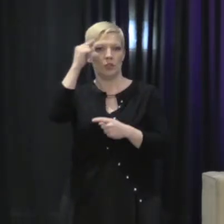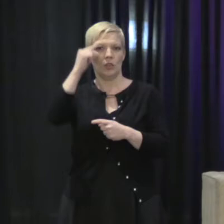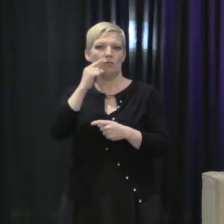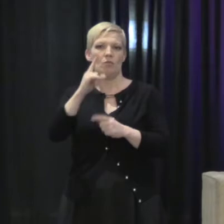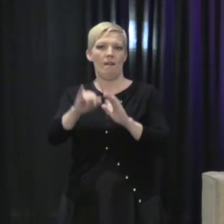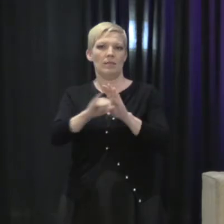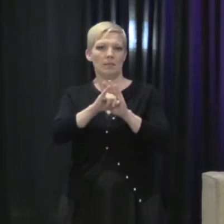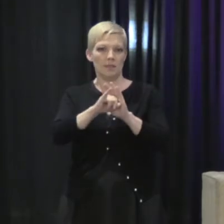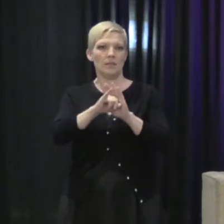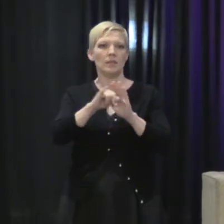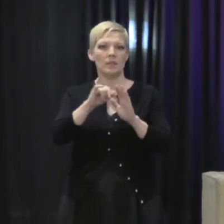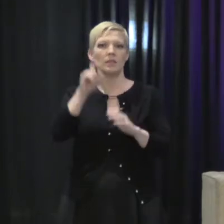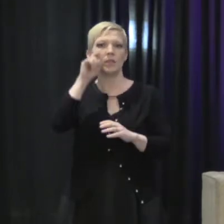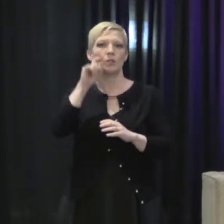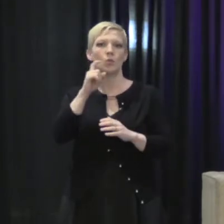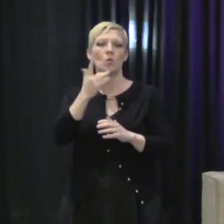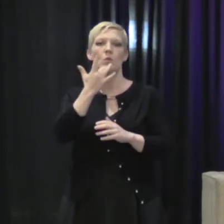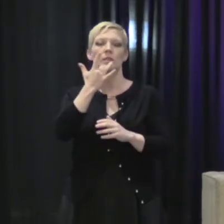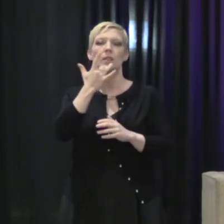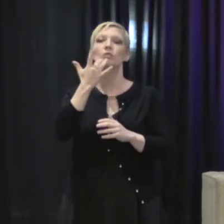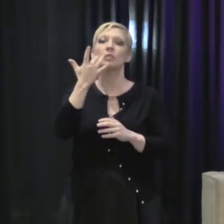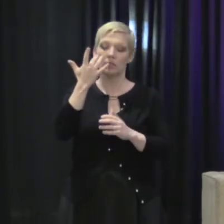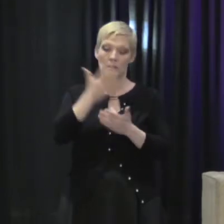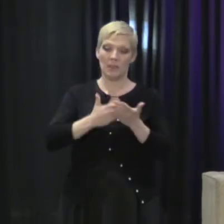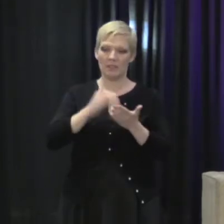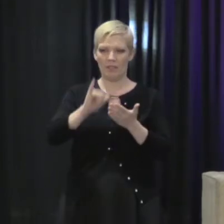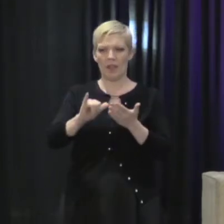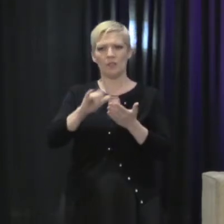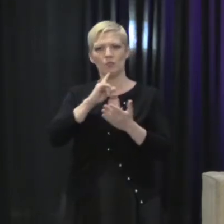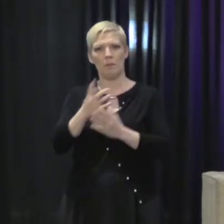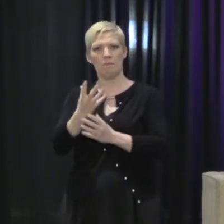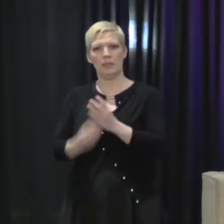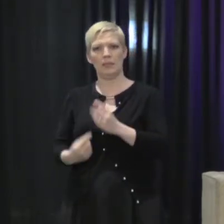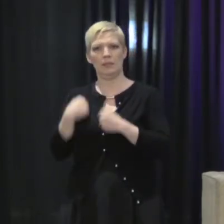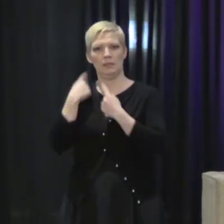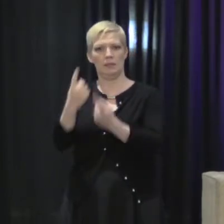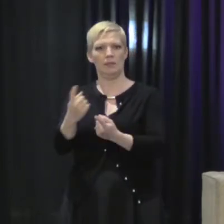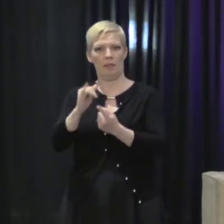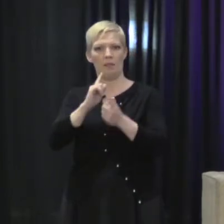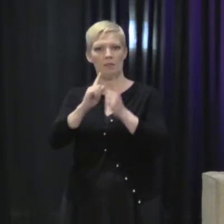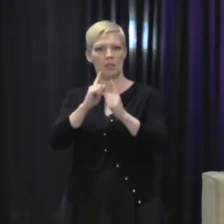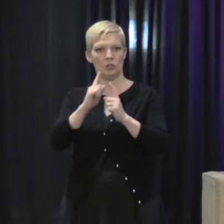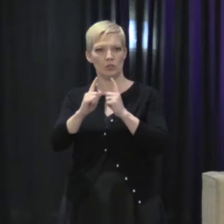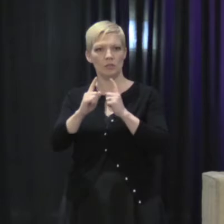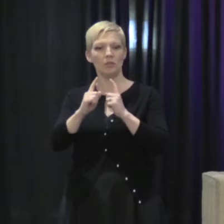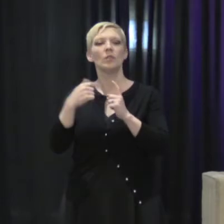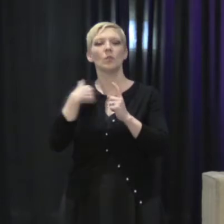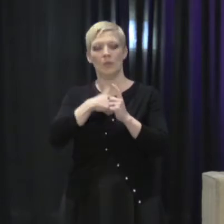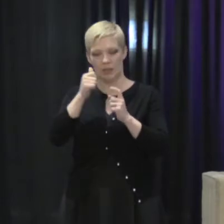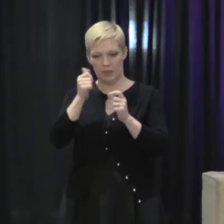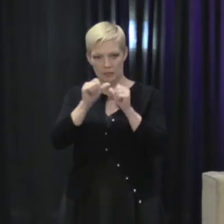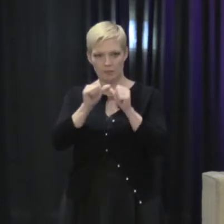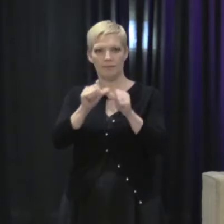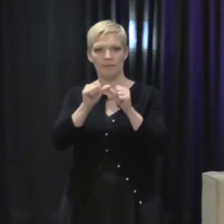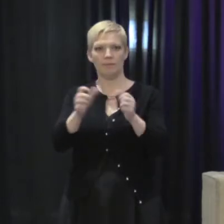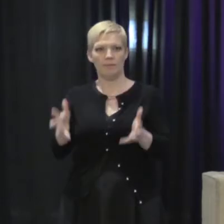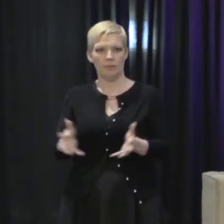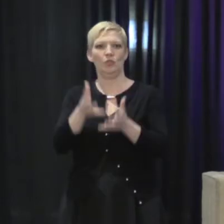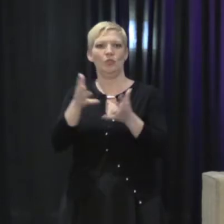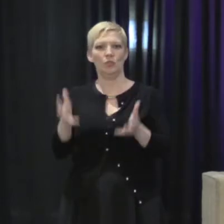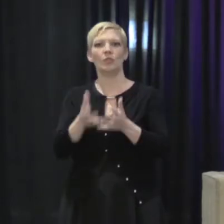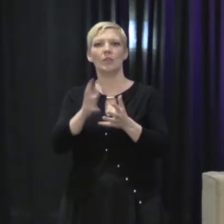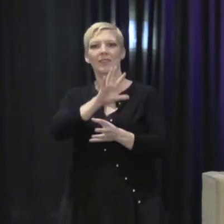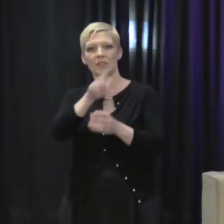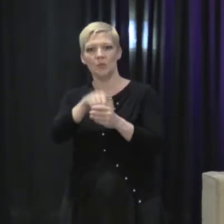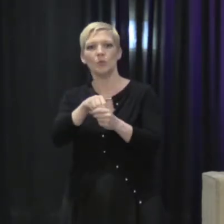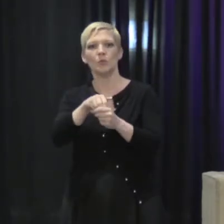piece has largely been missing from that conversation. We need to continue to push for it to be infused in that Me Too